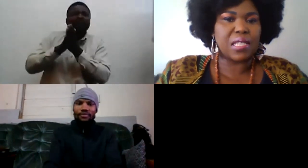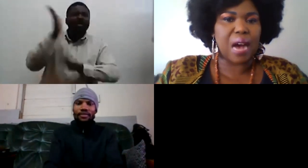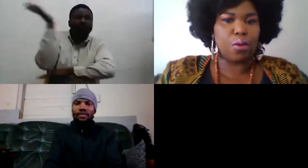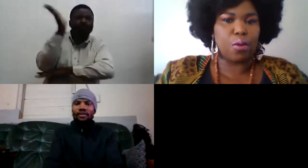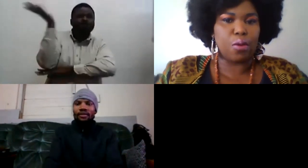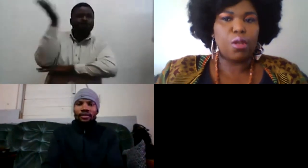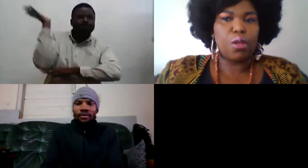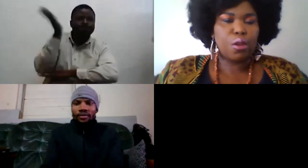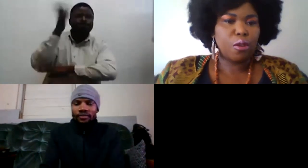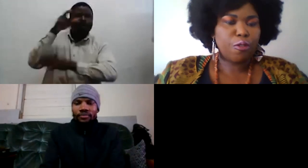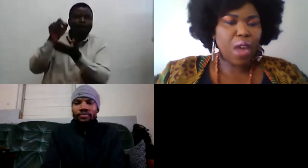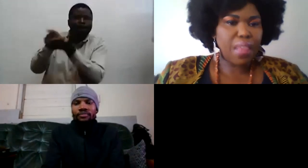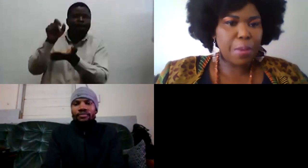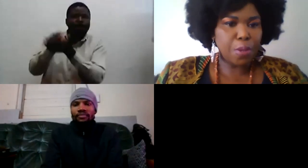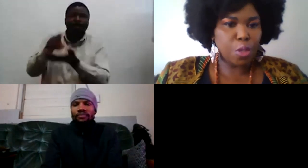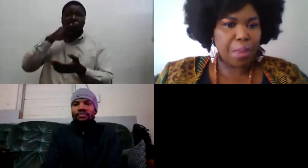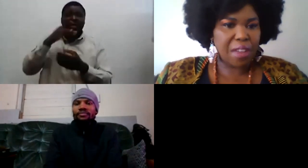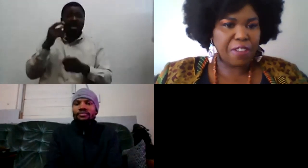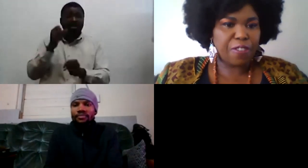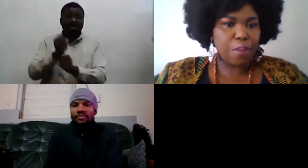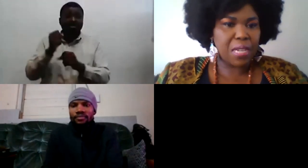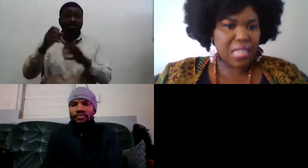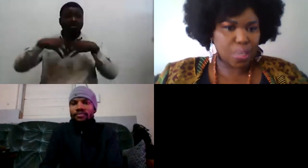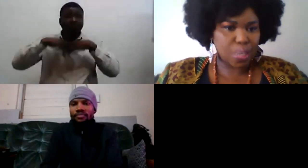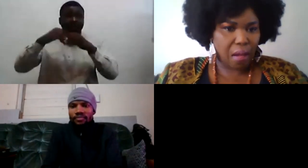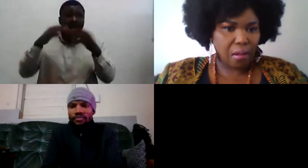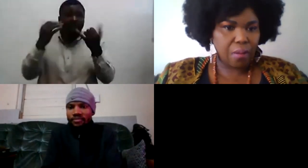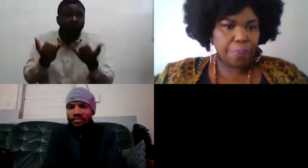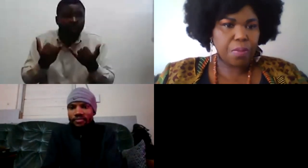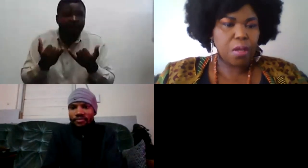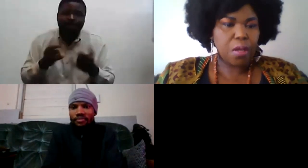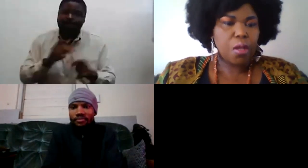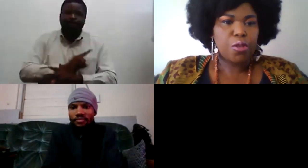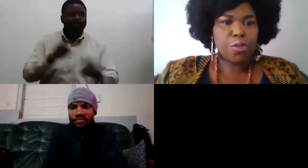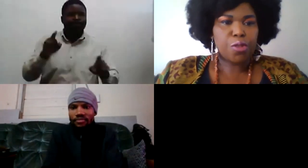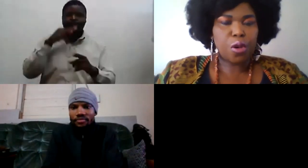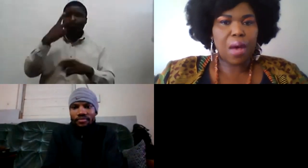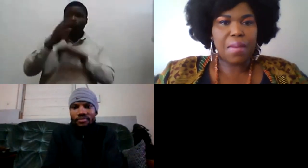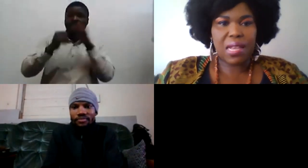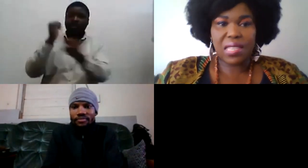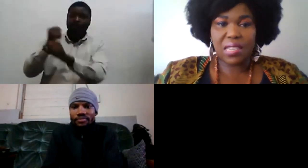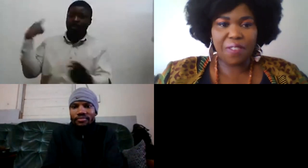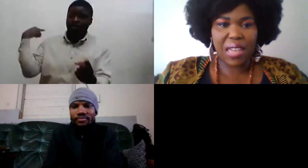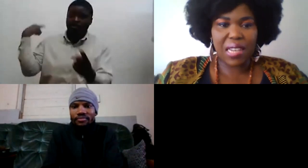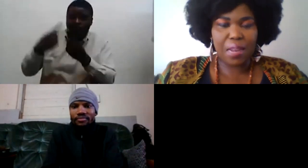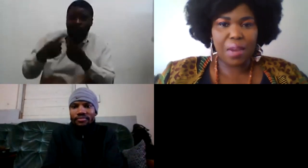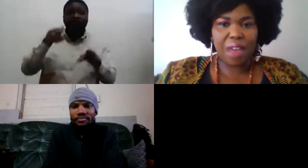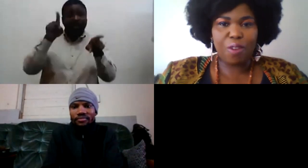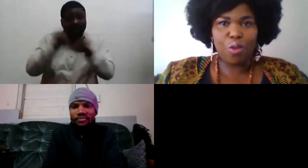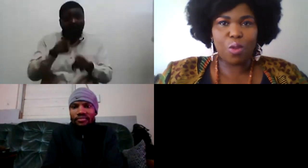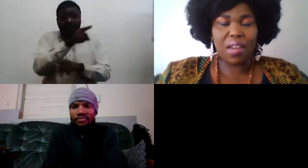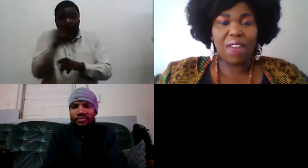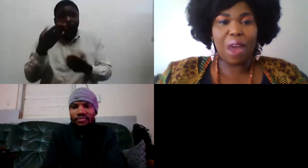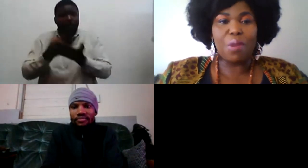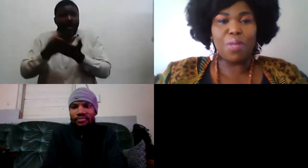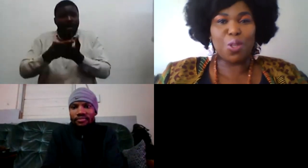now for other people to benefit from it as well so i'm a certified nlp life